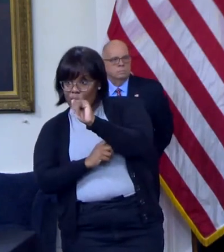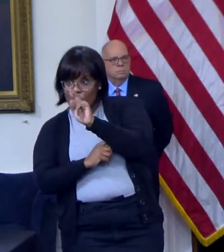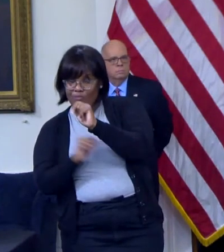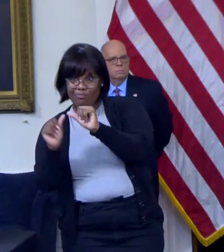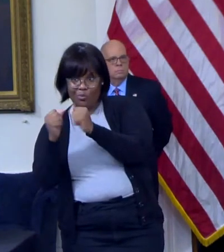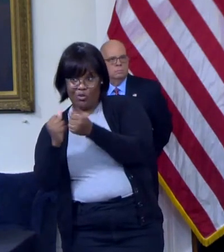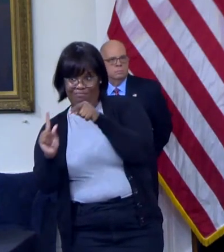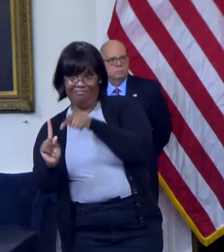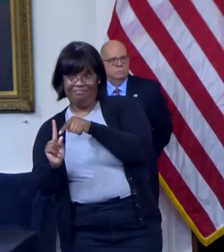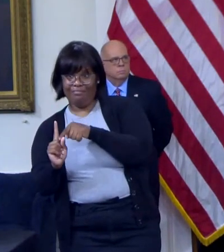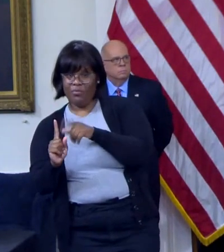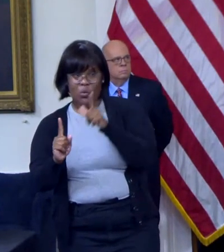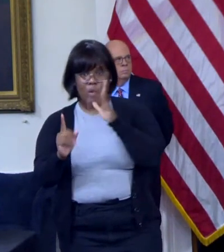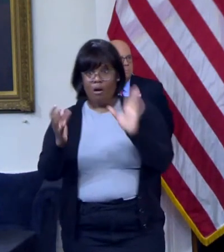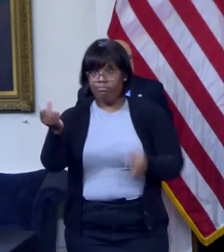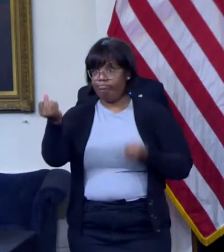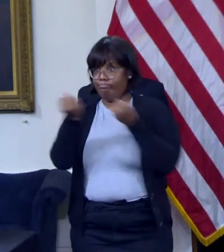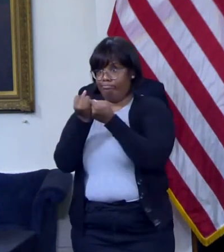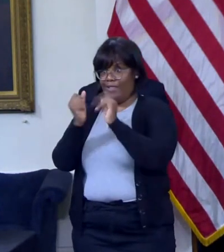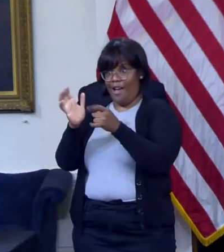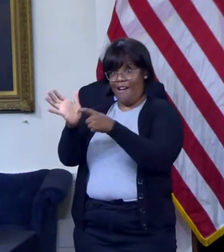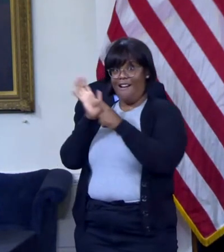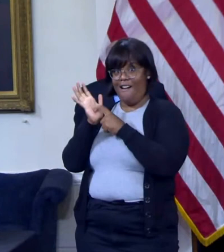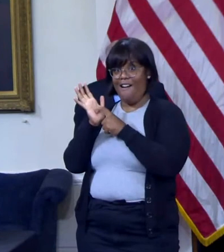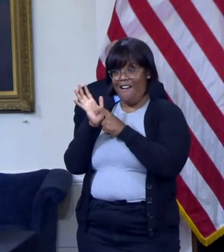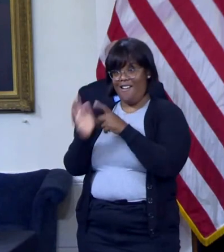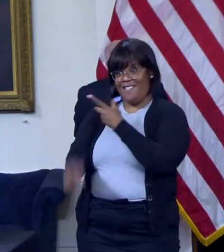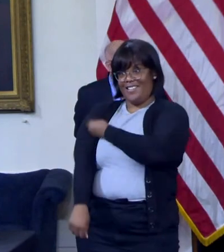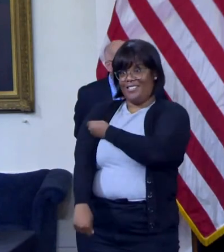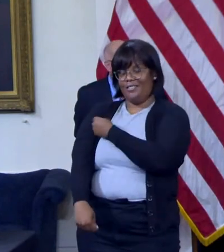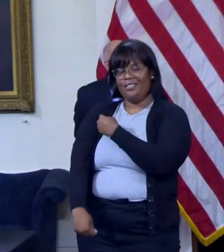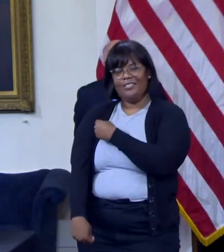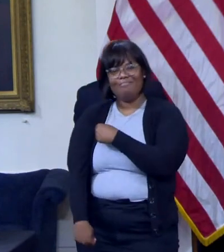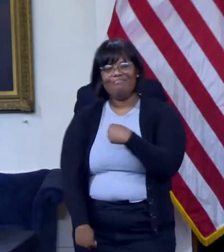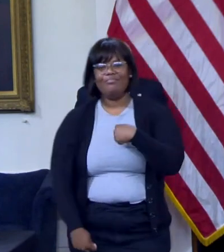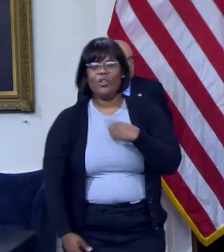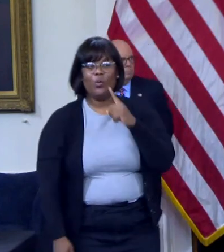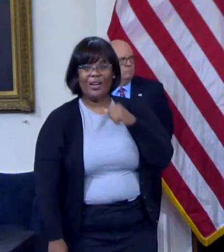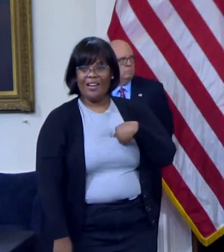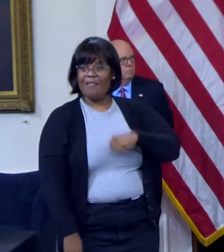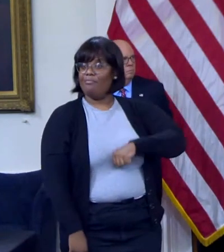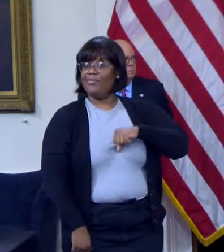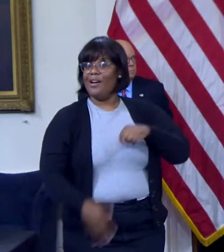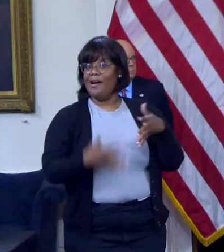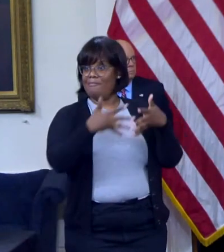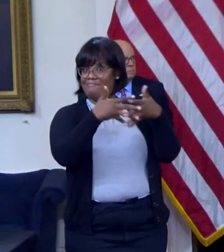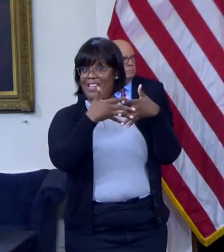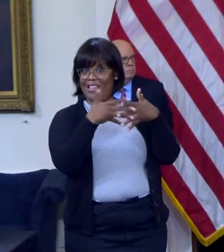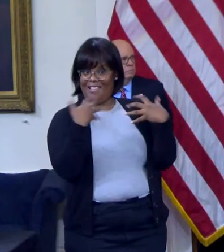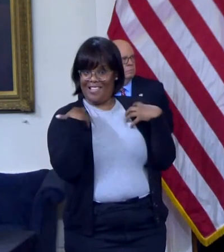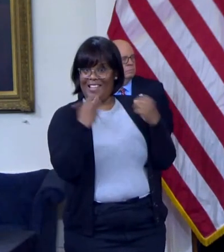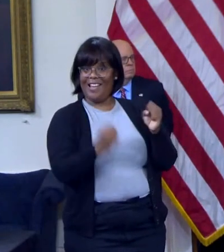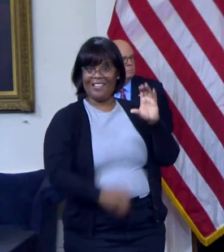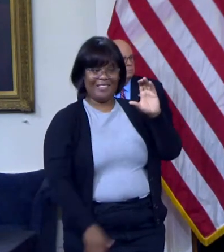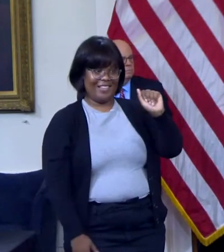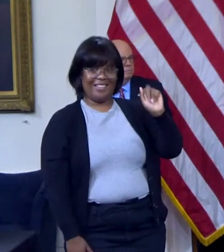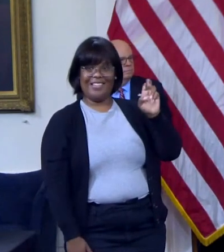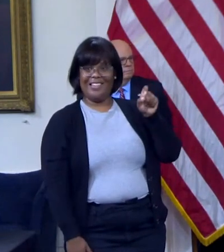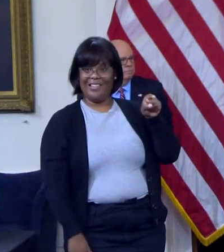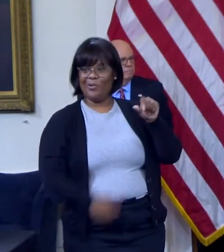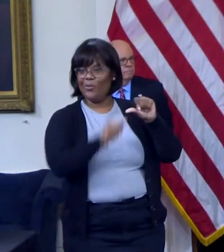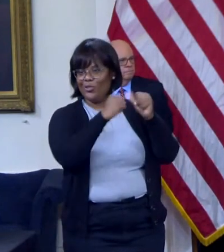supporting the mandating of vaccines. And I'm proud that our American Health Care Association and HFAM issued a public statement